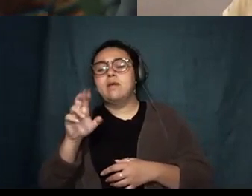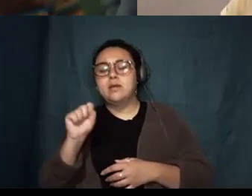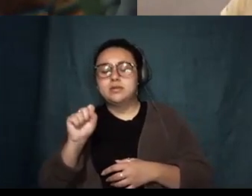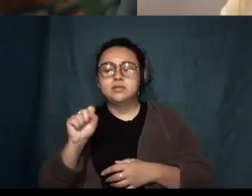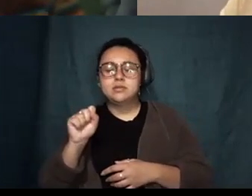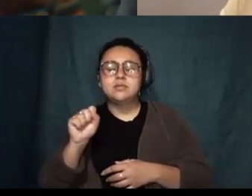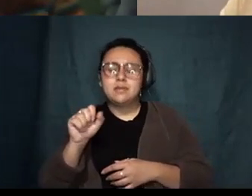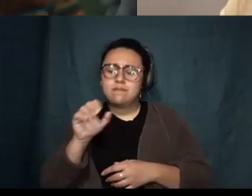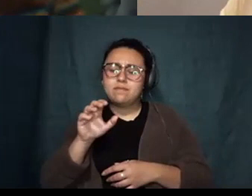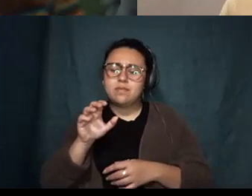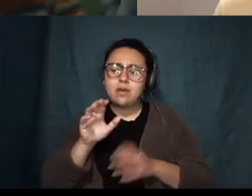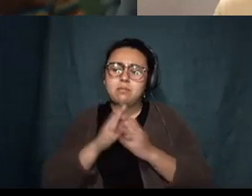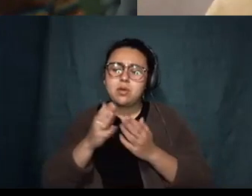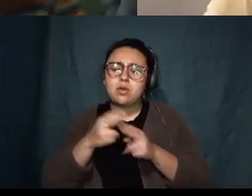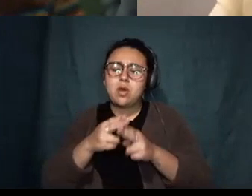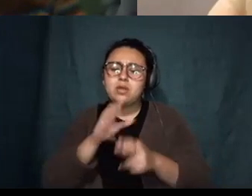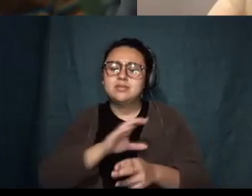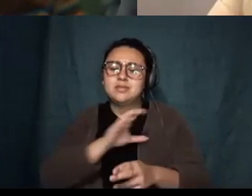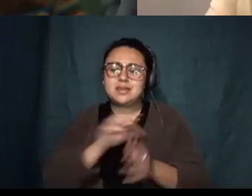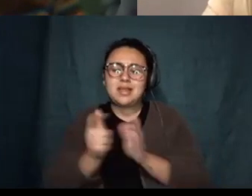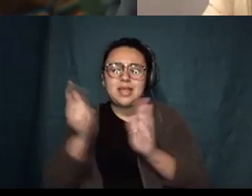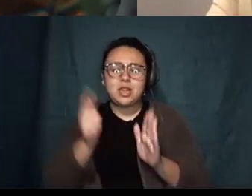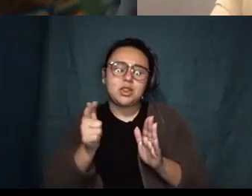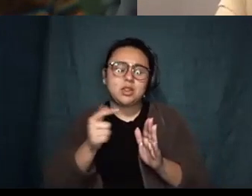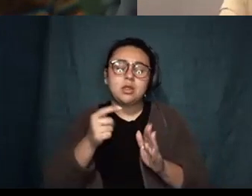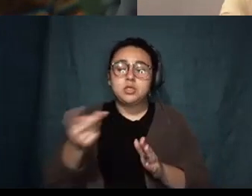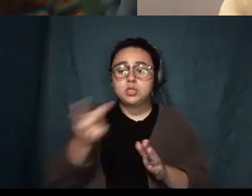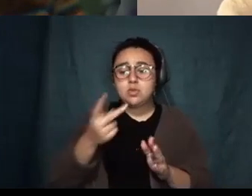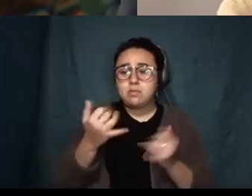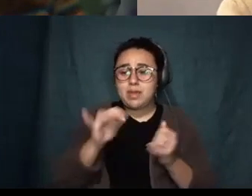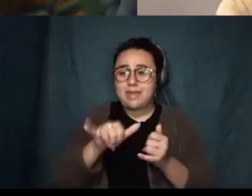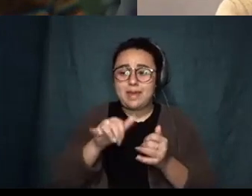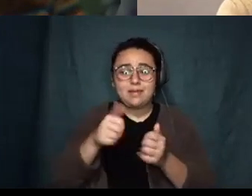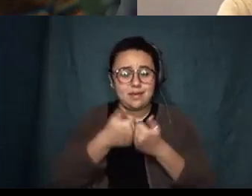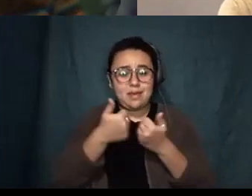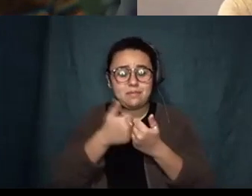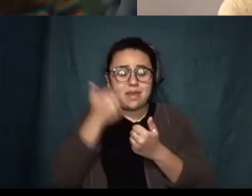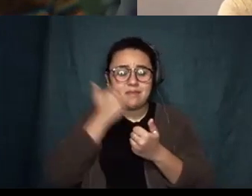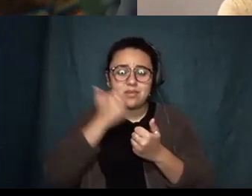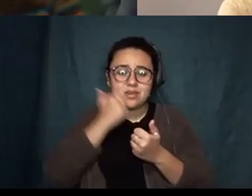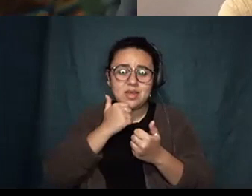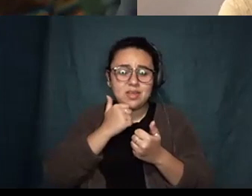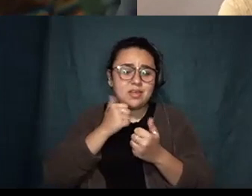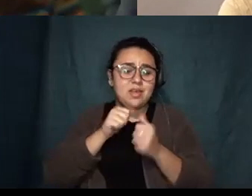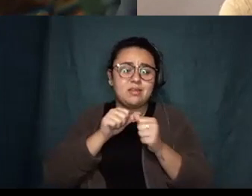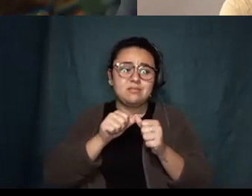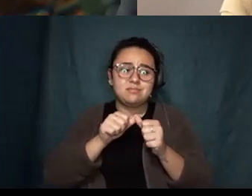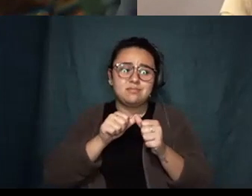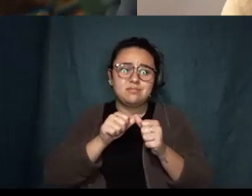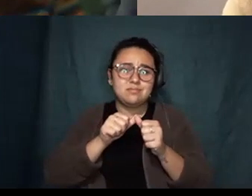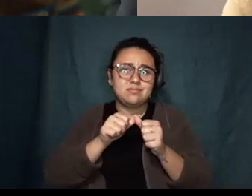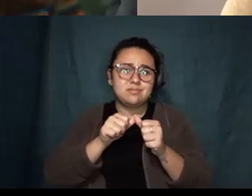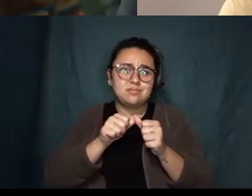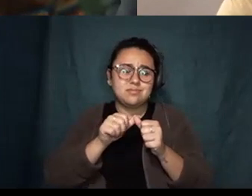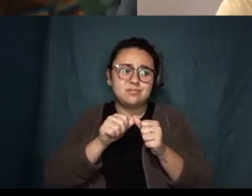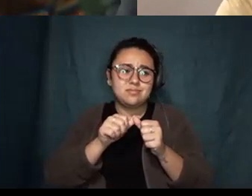almost every day and that's been like a staple of my uh a staple of my um quarantine it's just like playing